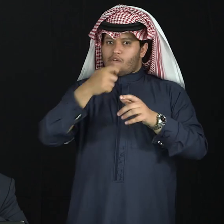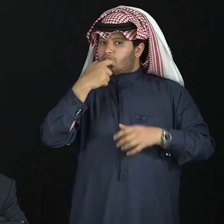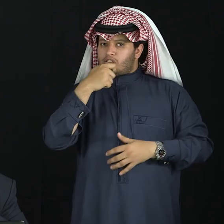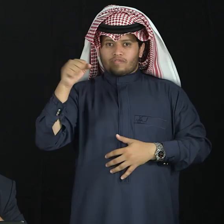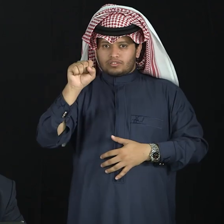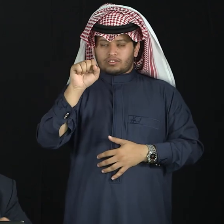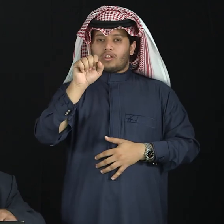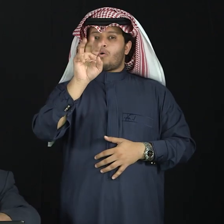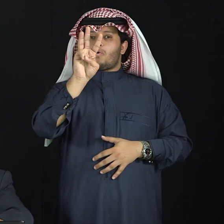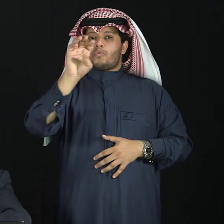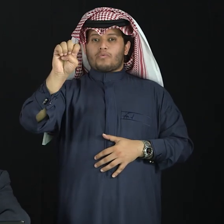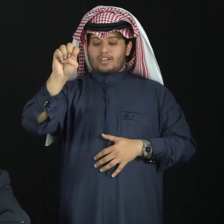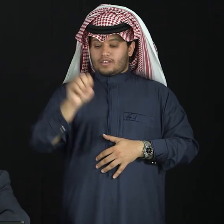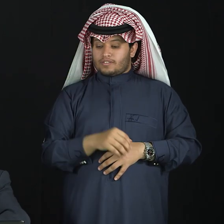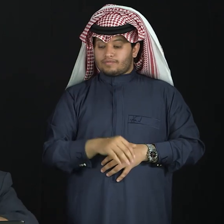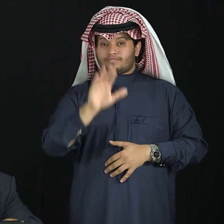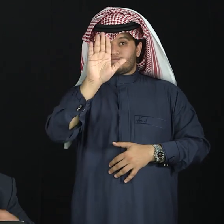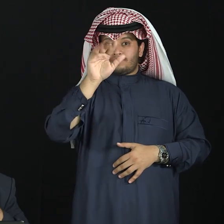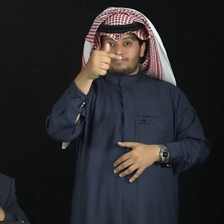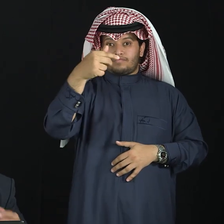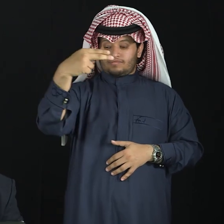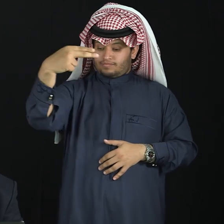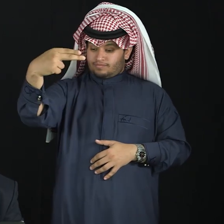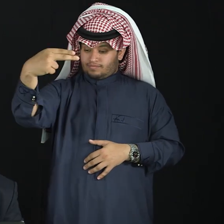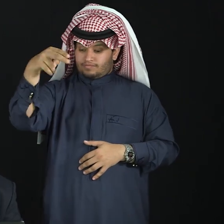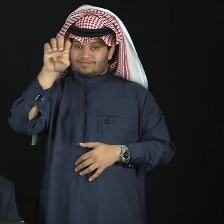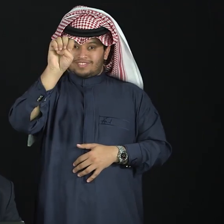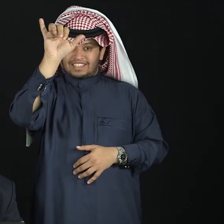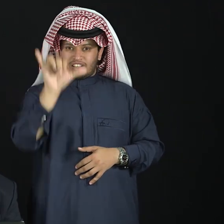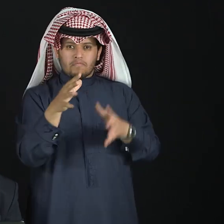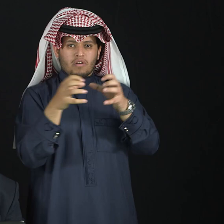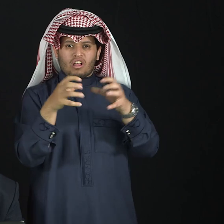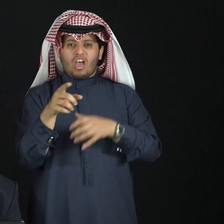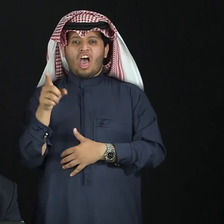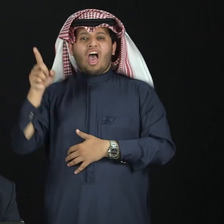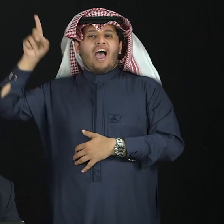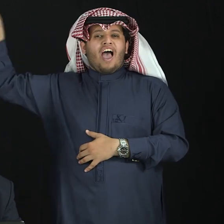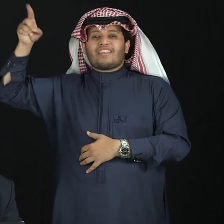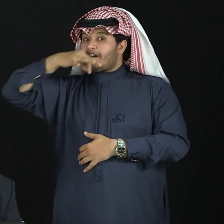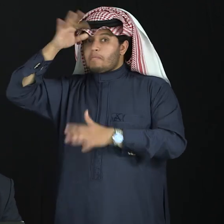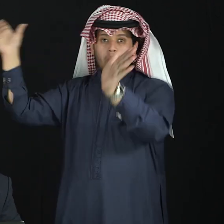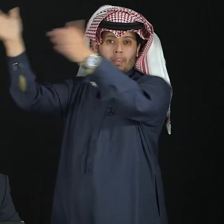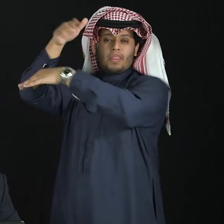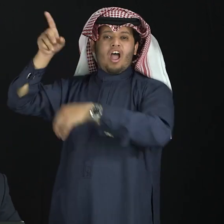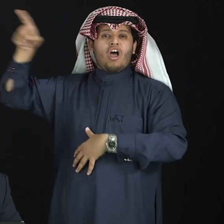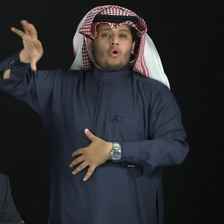your own personality. Then they, you do not include yourself, you say they, they.